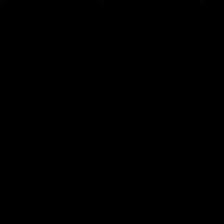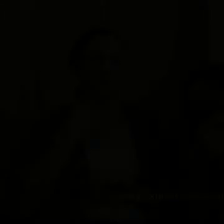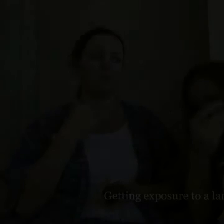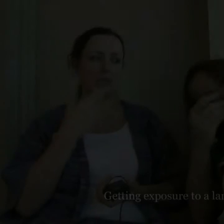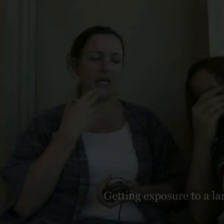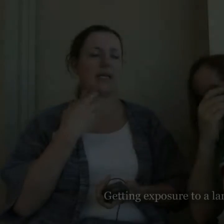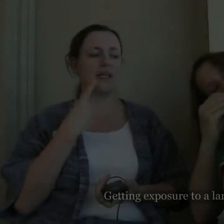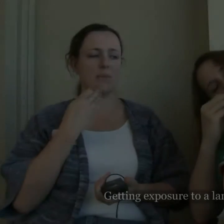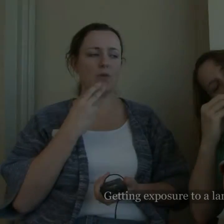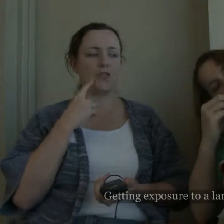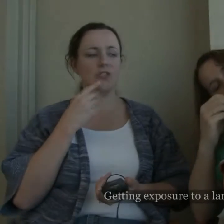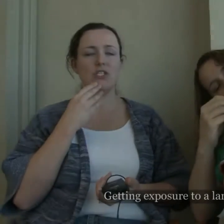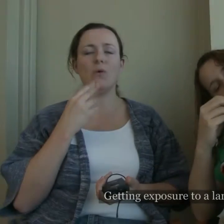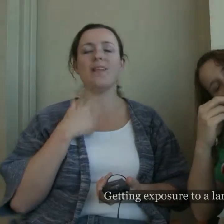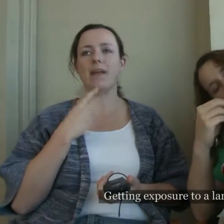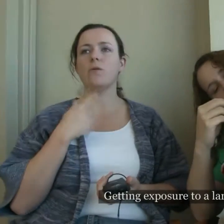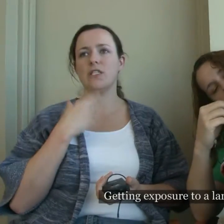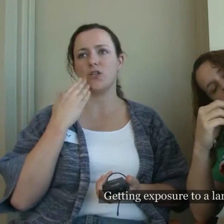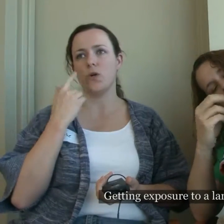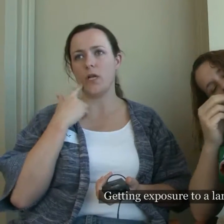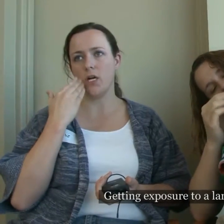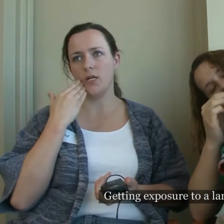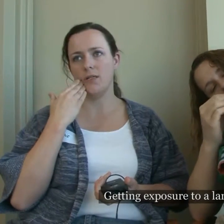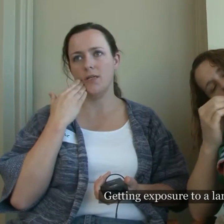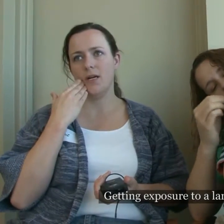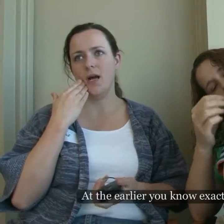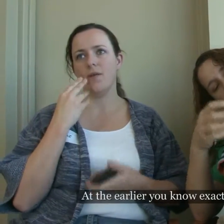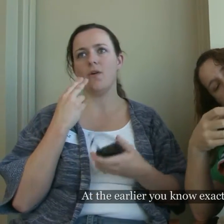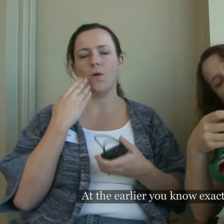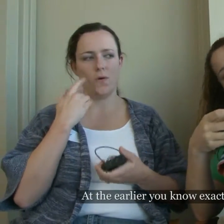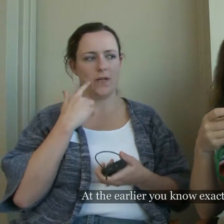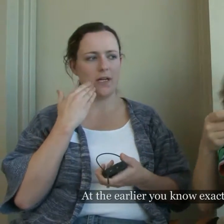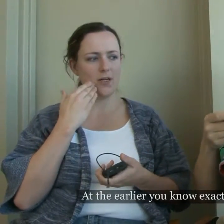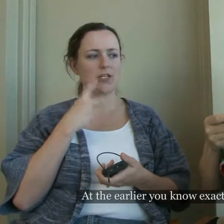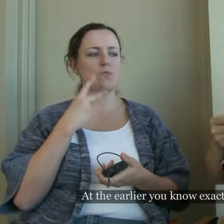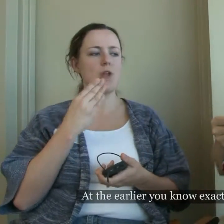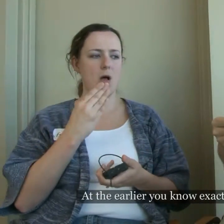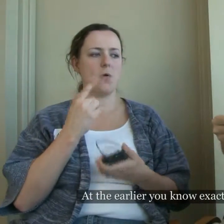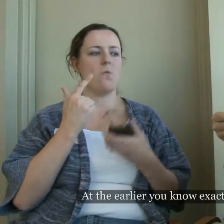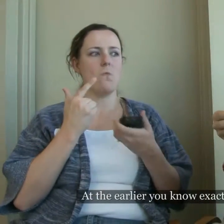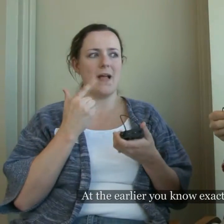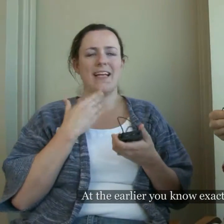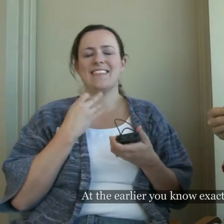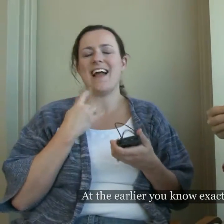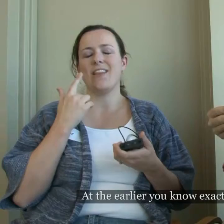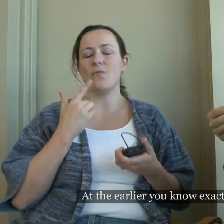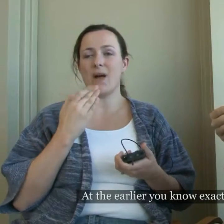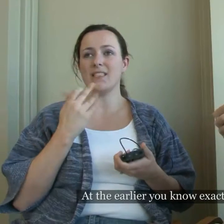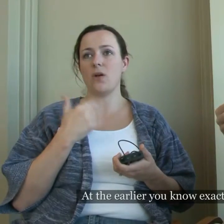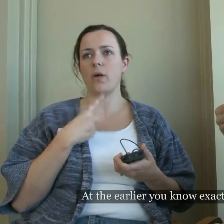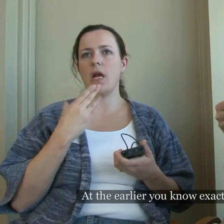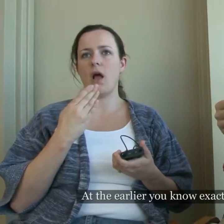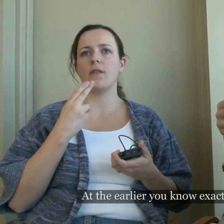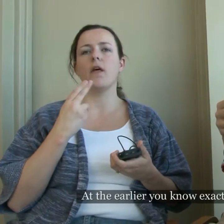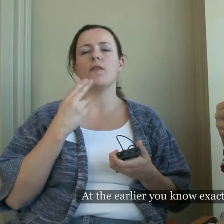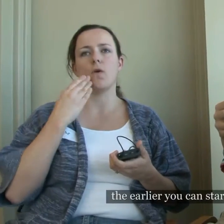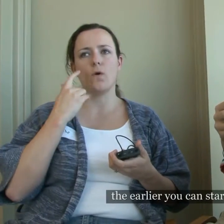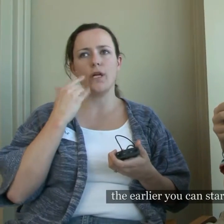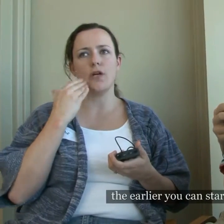Getting exposure to a language earlier. The earlier you know exactly what's going on, the earlier